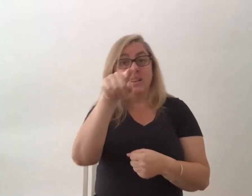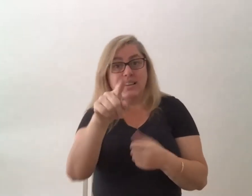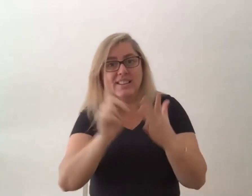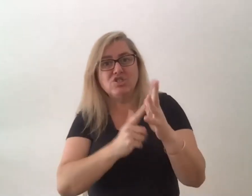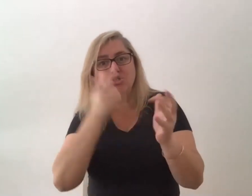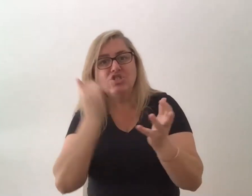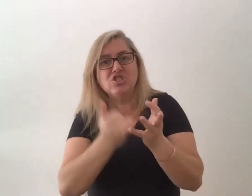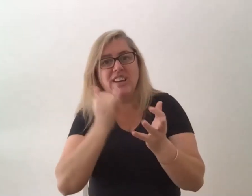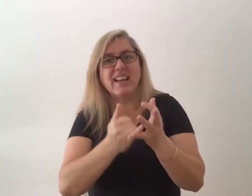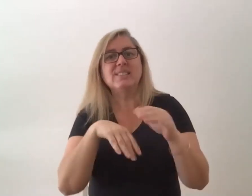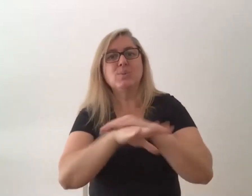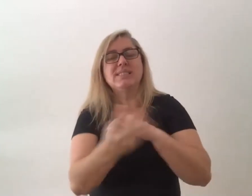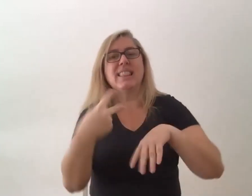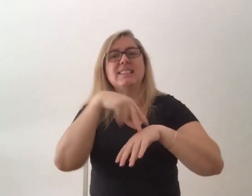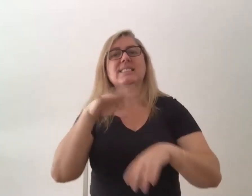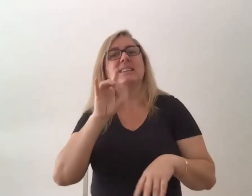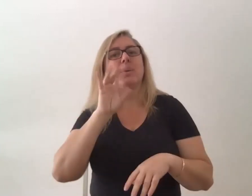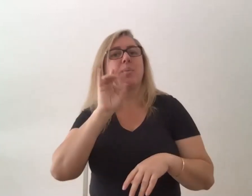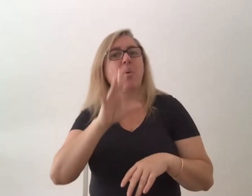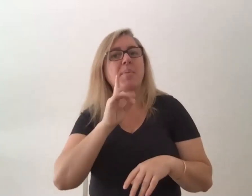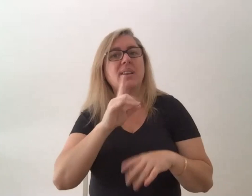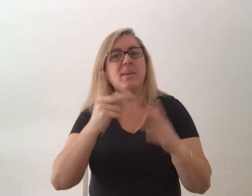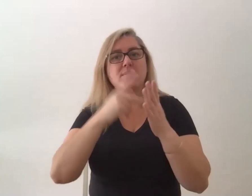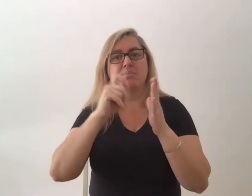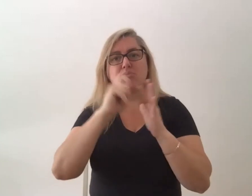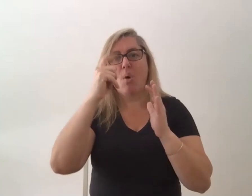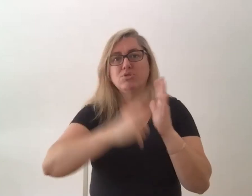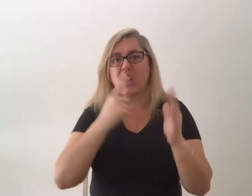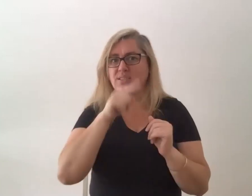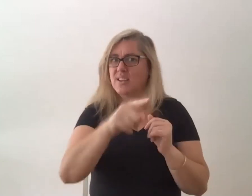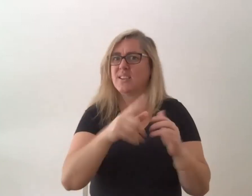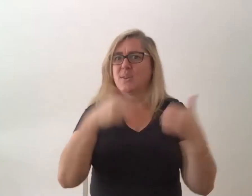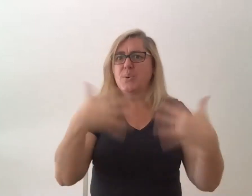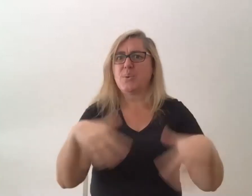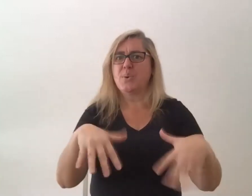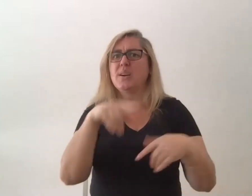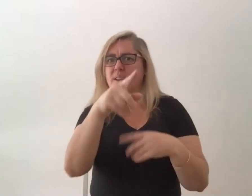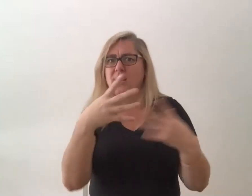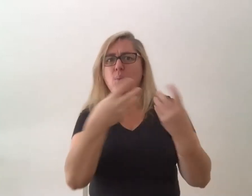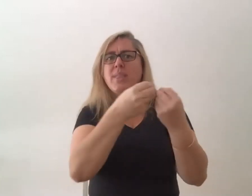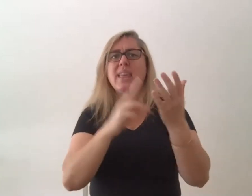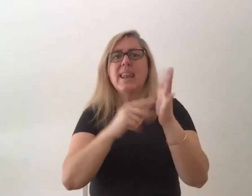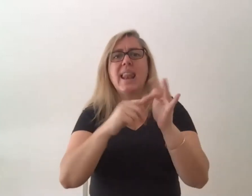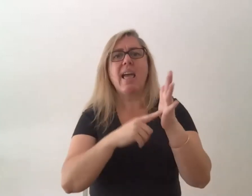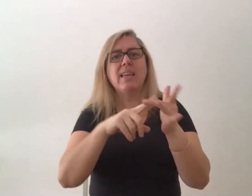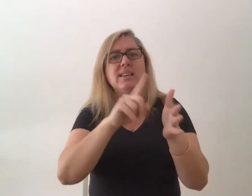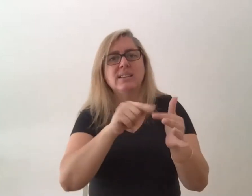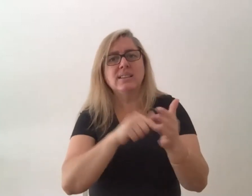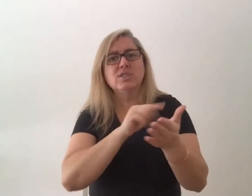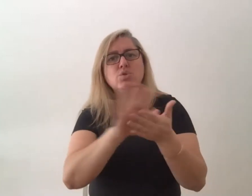project that i did as well and that was with a fantastic comedian called nelly thomas um she kind of mentored a group of